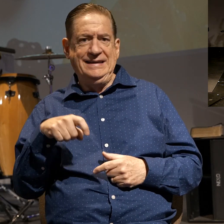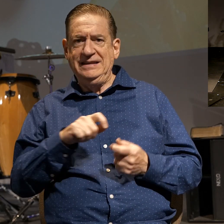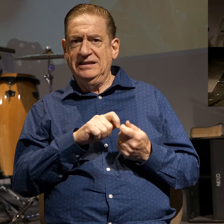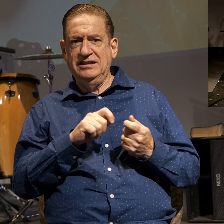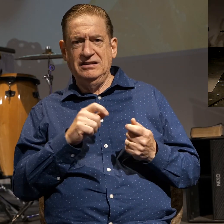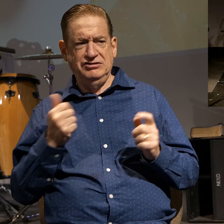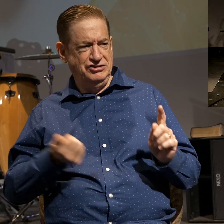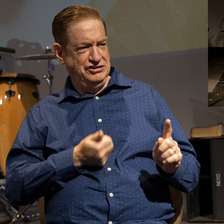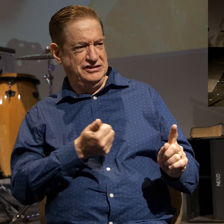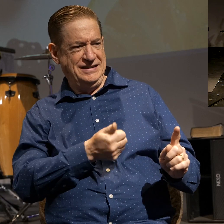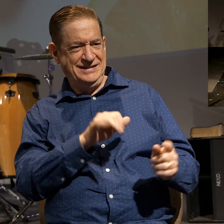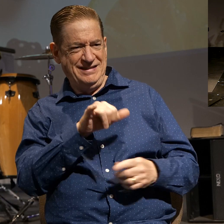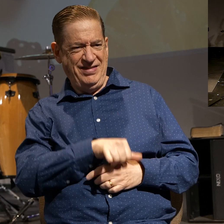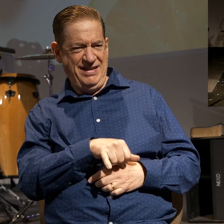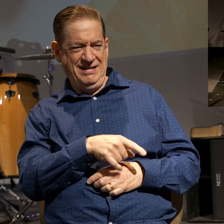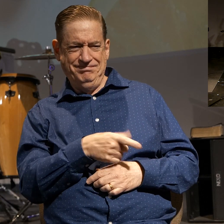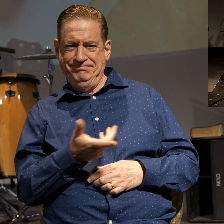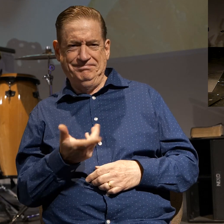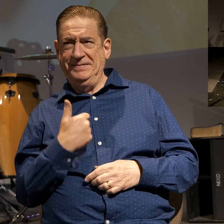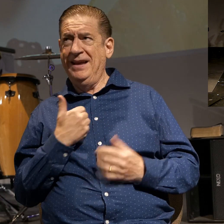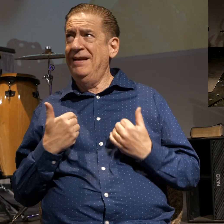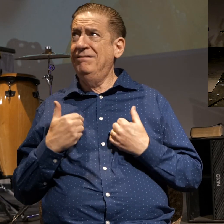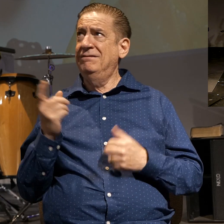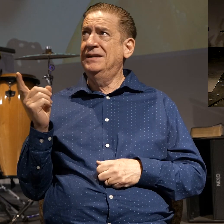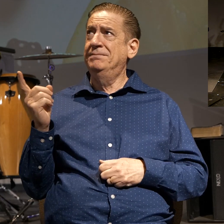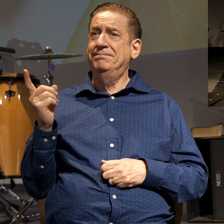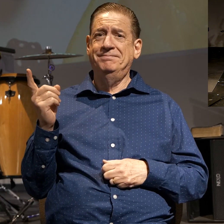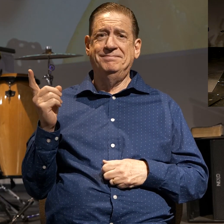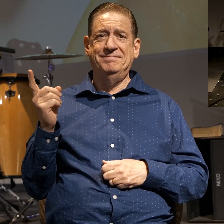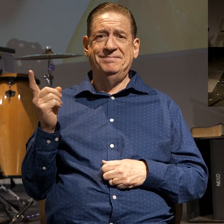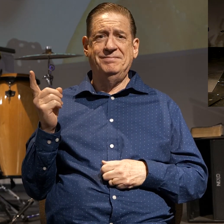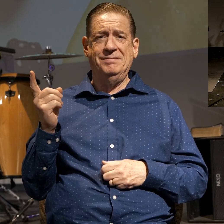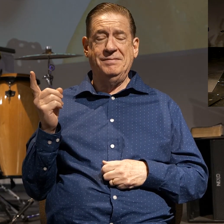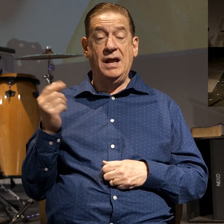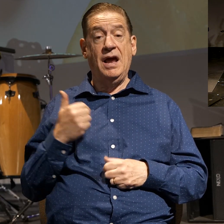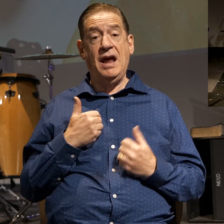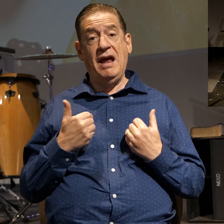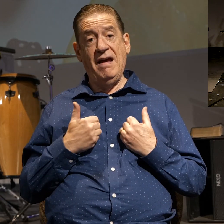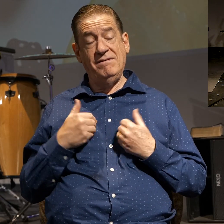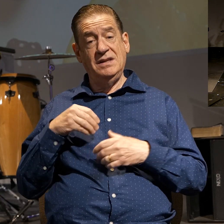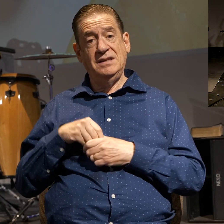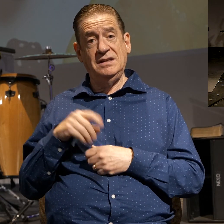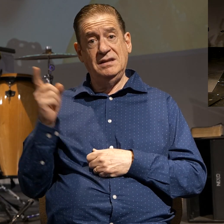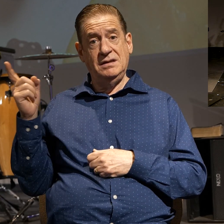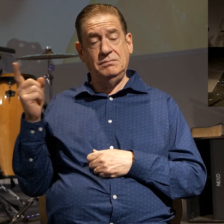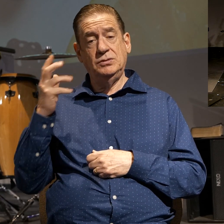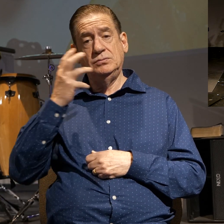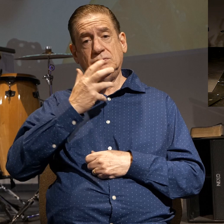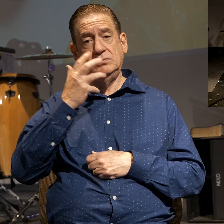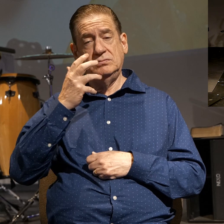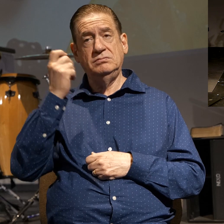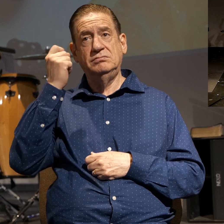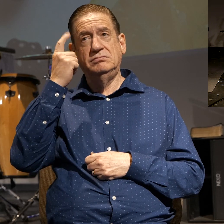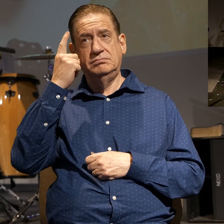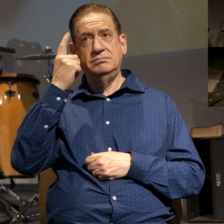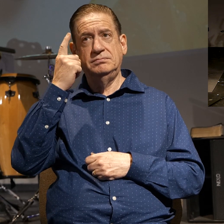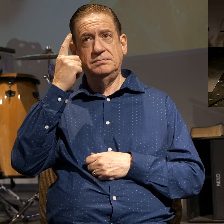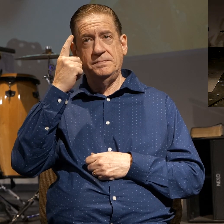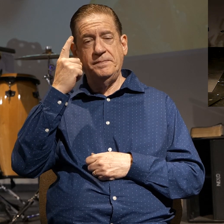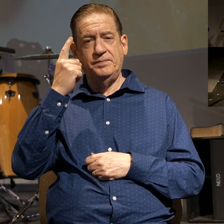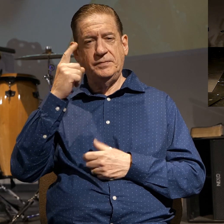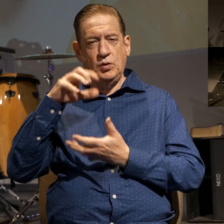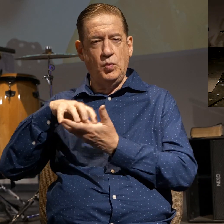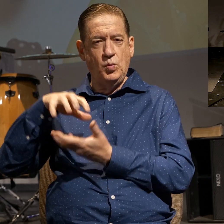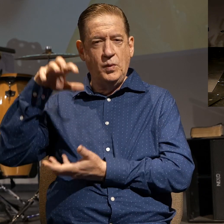after that when I have him? When what I have in him, understanding the